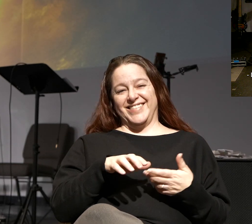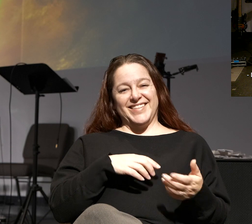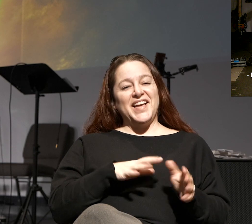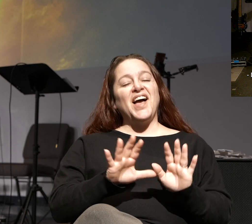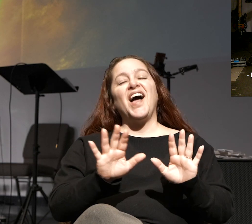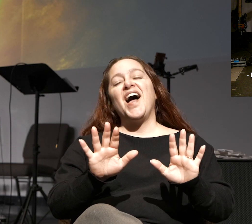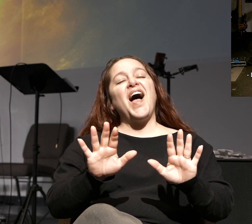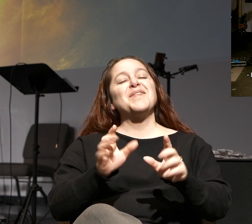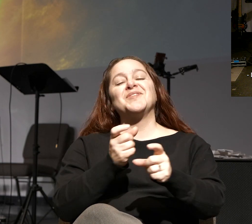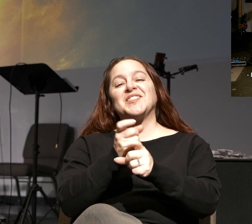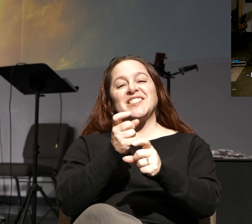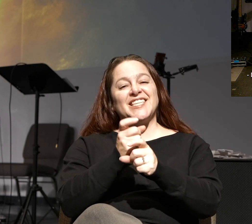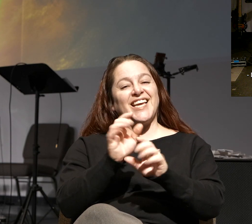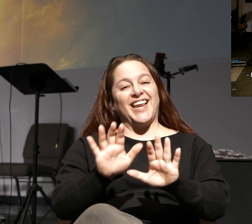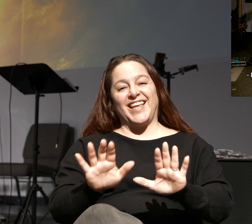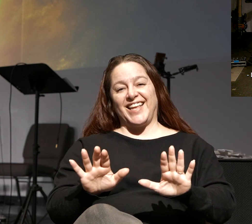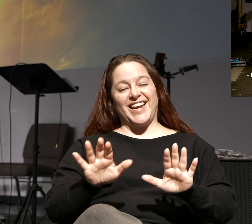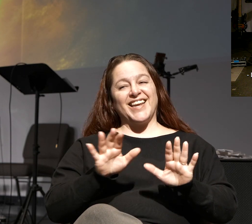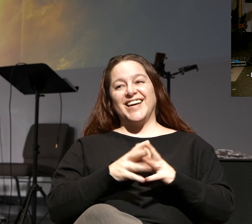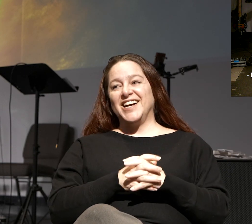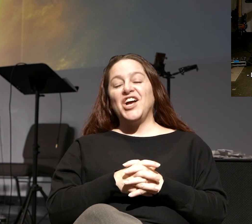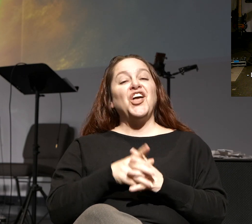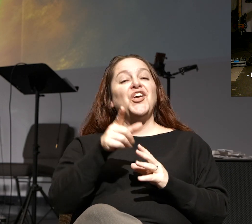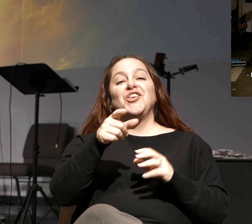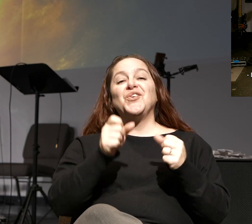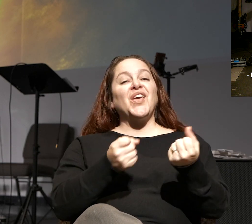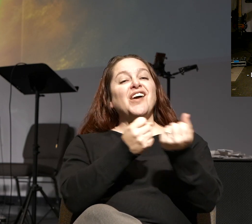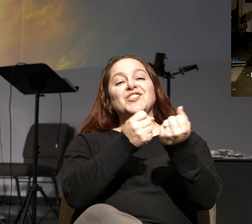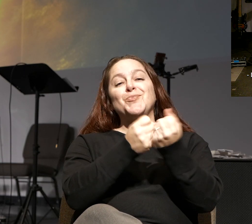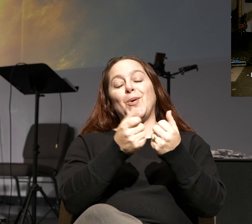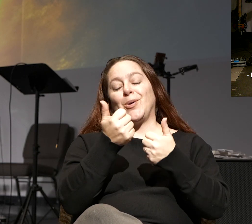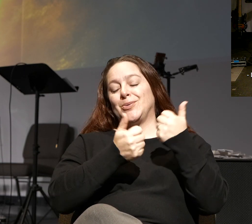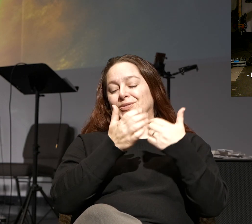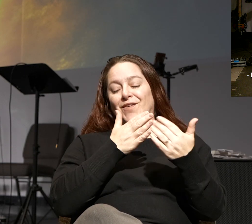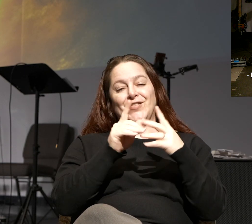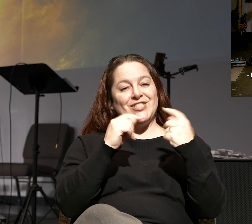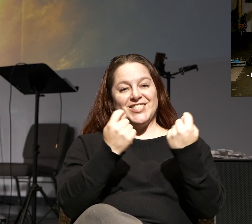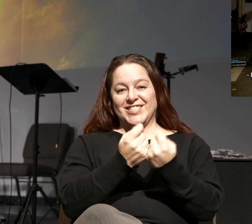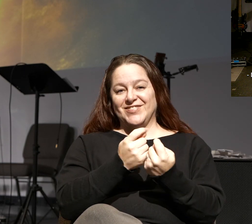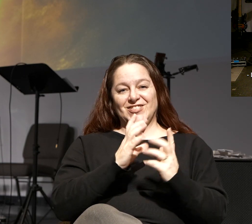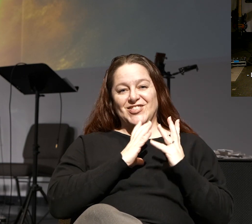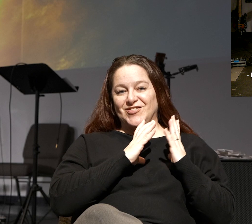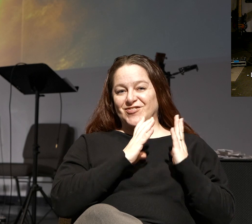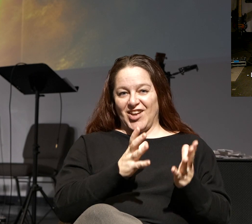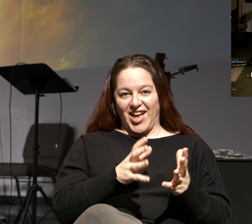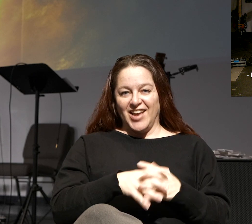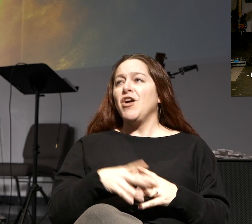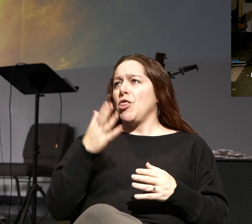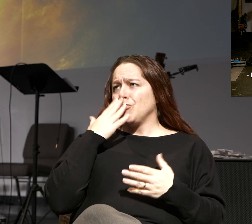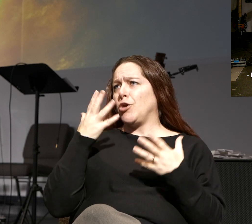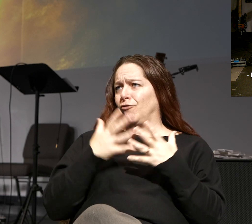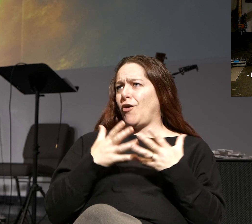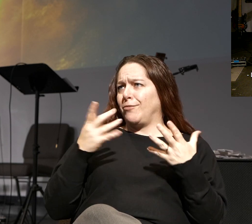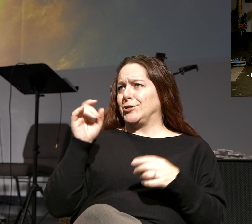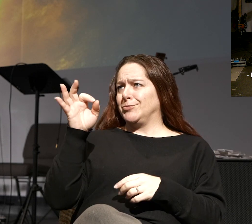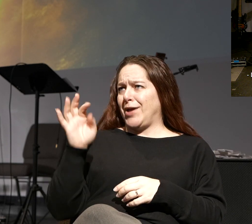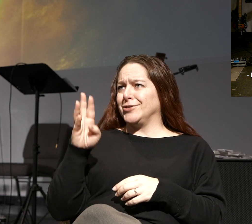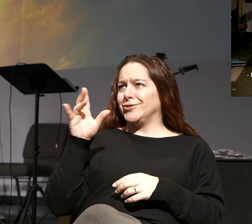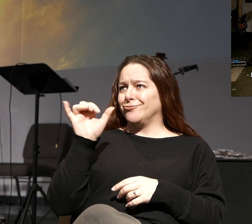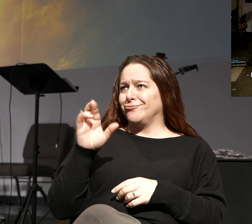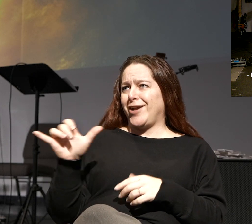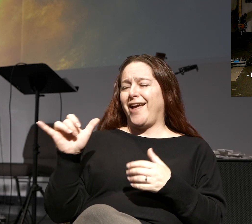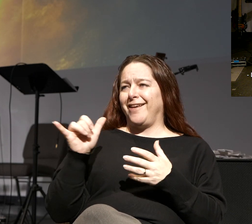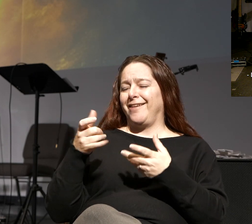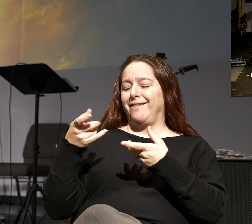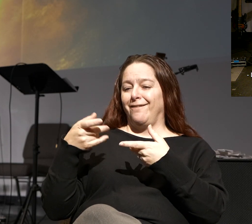Okay, I'm just kidding. Okay. You can root for whoever you want to root for. Well, thank you very much, Pastor Ray, for giving us permission